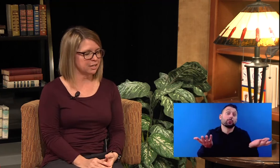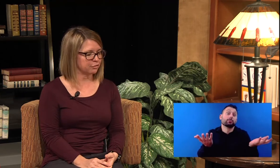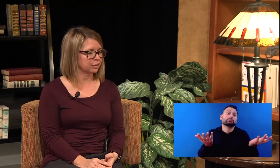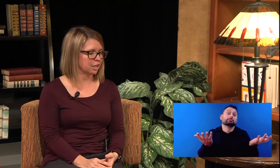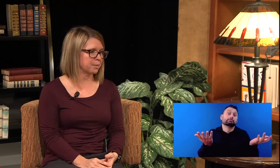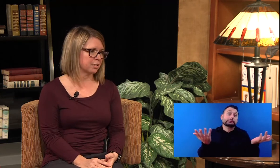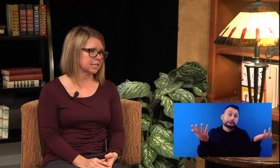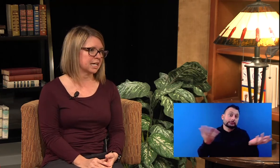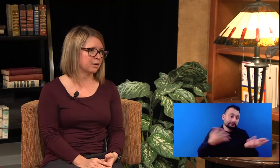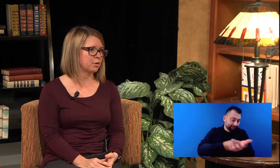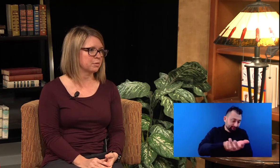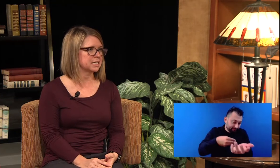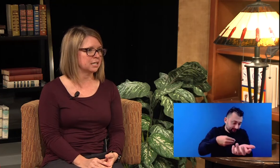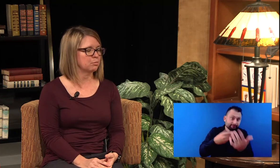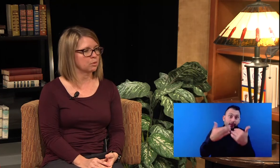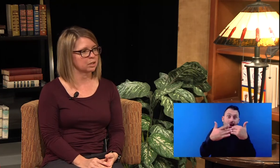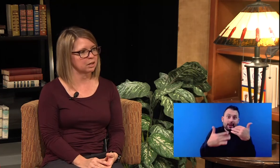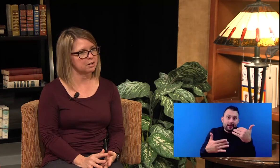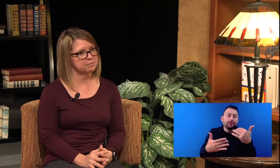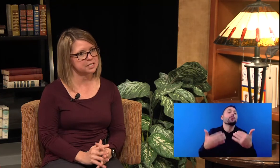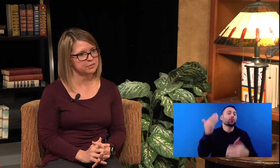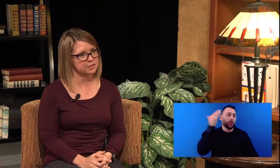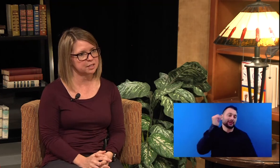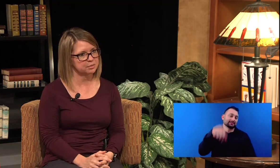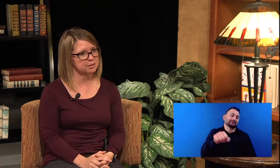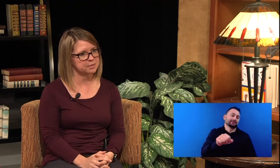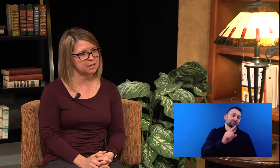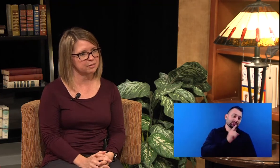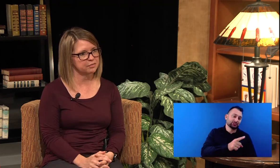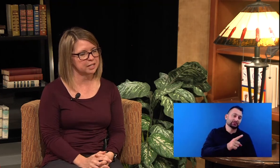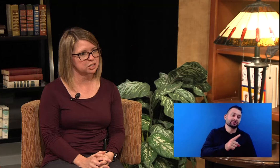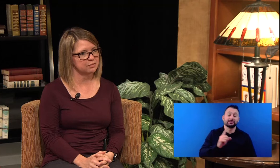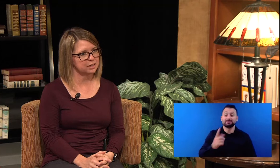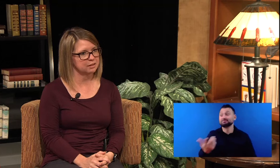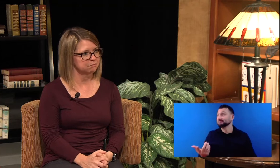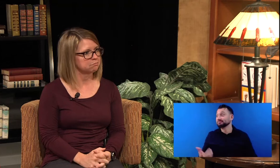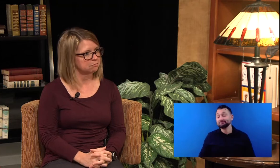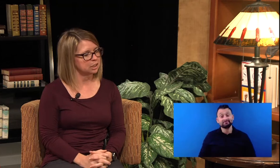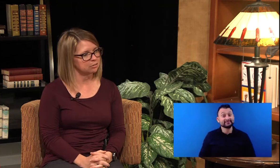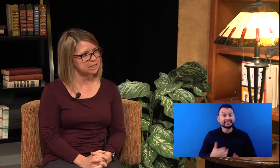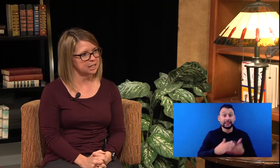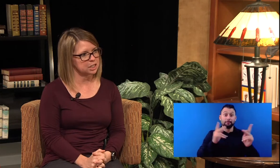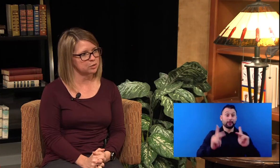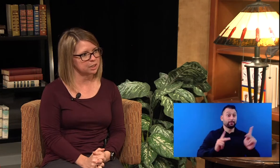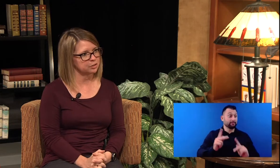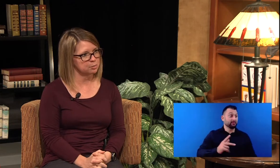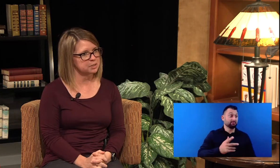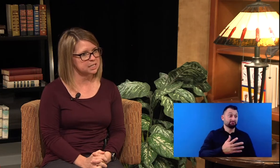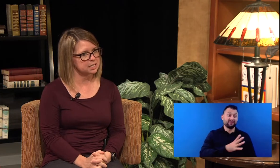it for a long period of time, we would see more, um, severe symptoms of HIV, you know, taking a toll on their immune system.